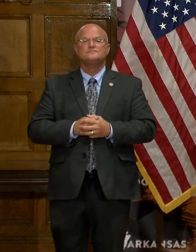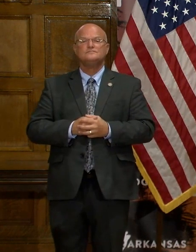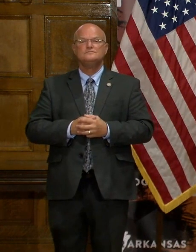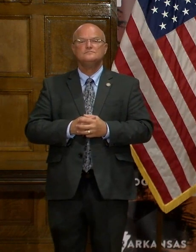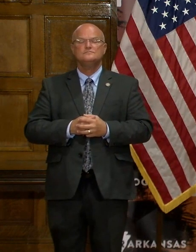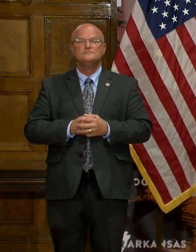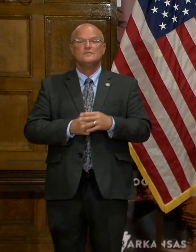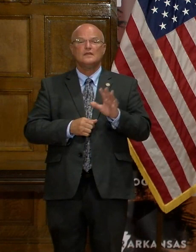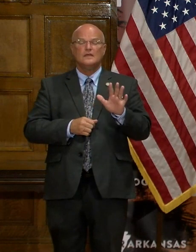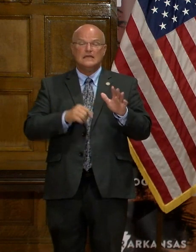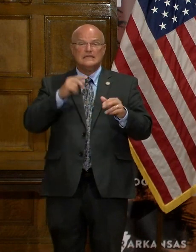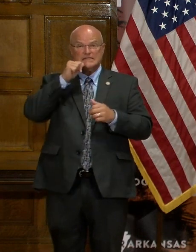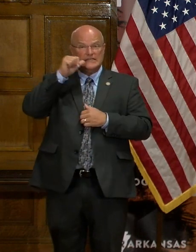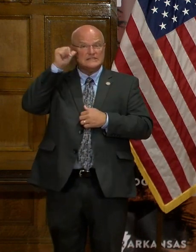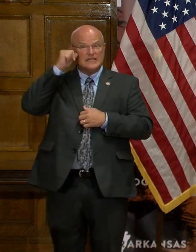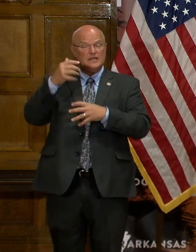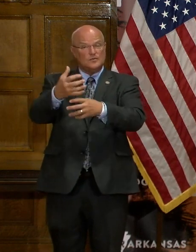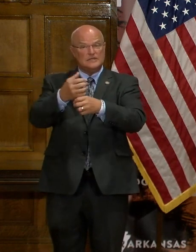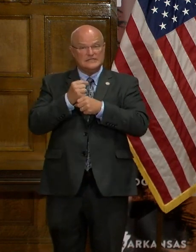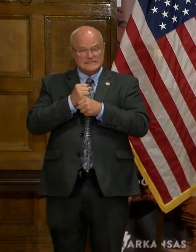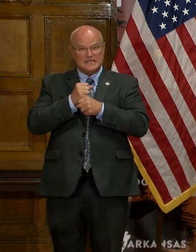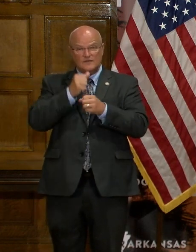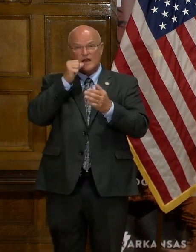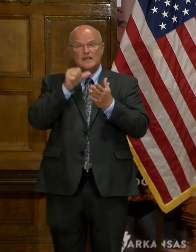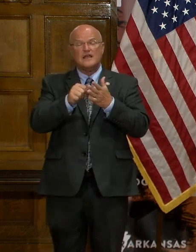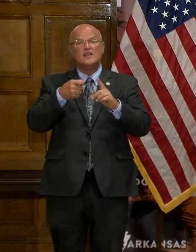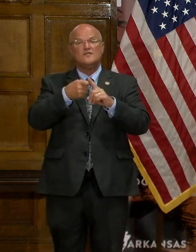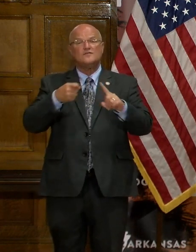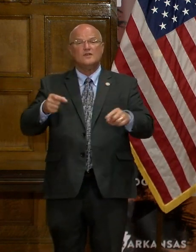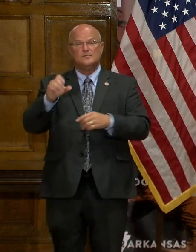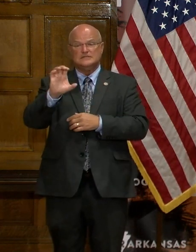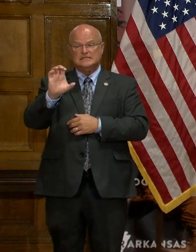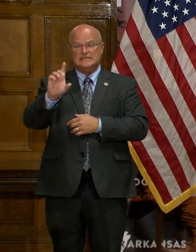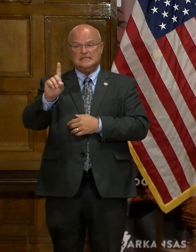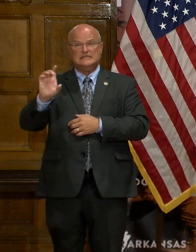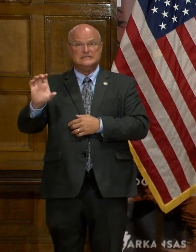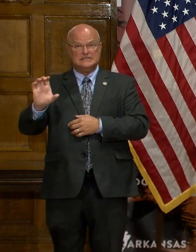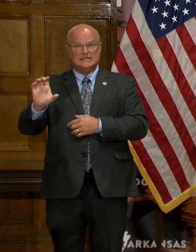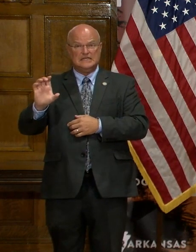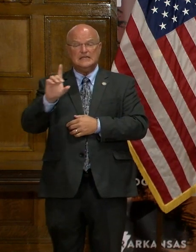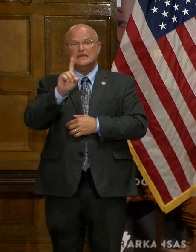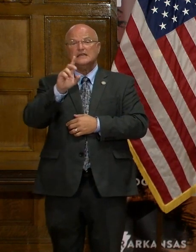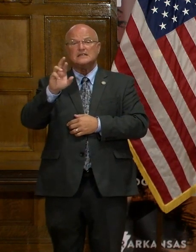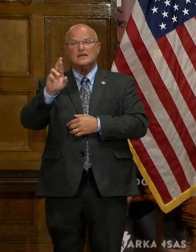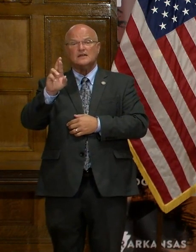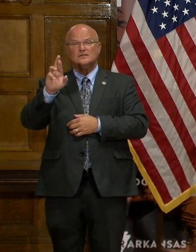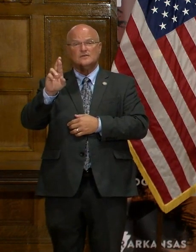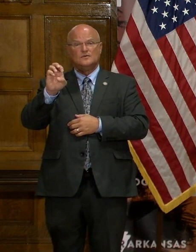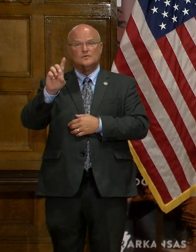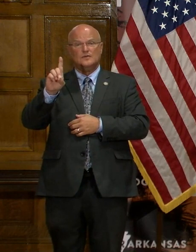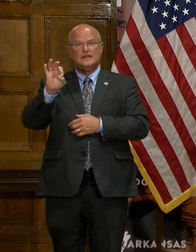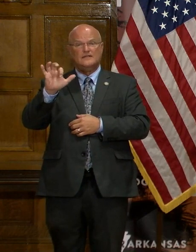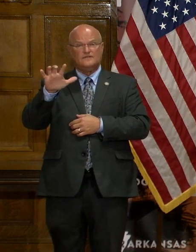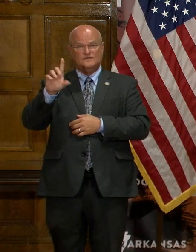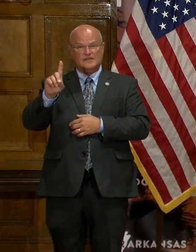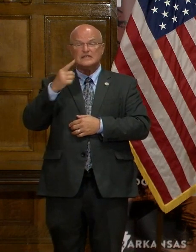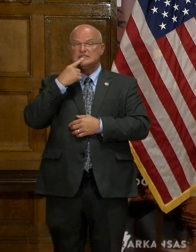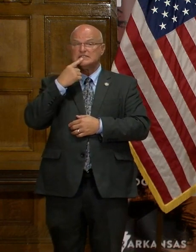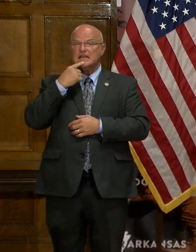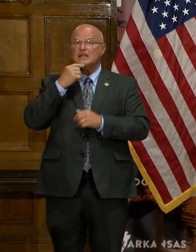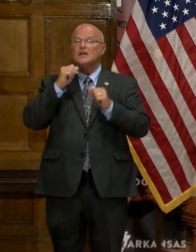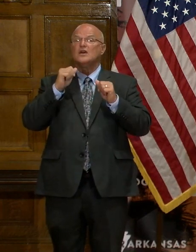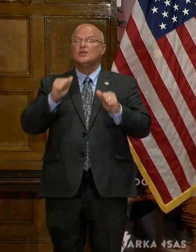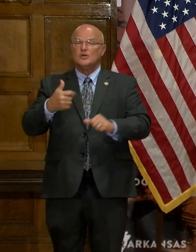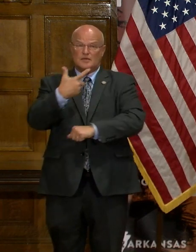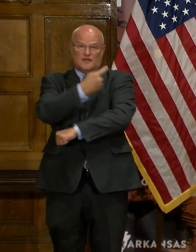to mention that yesterday we did receive a letter from the CDC. Dr Redfield indicating that there could be